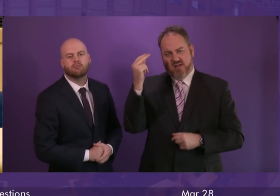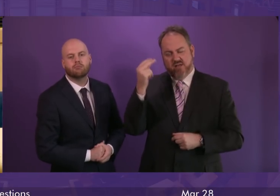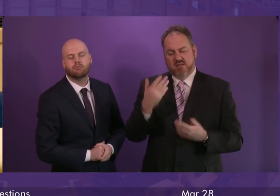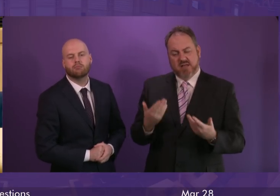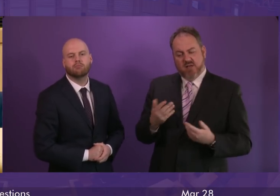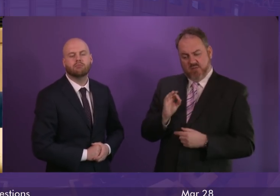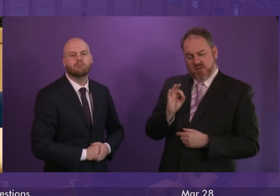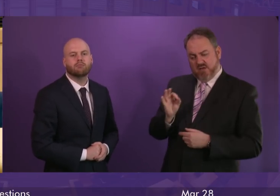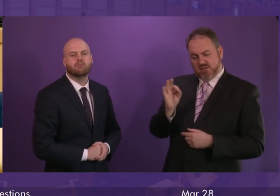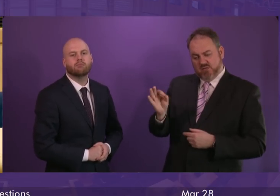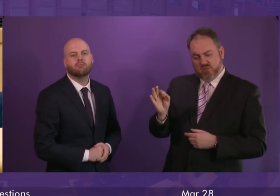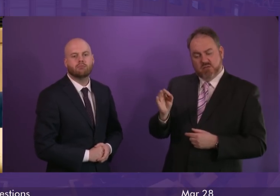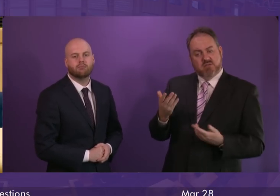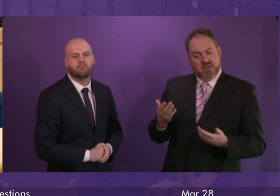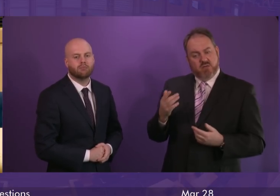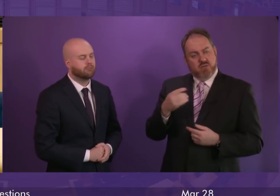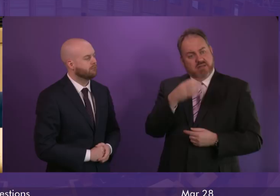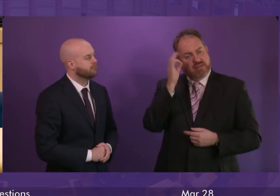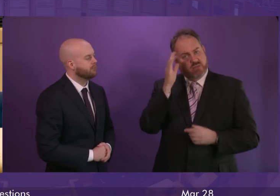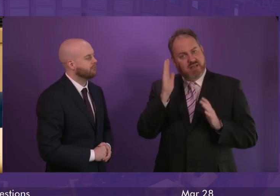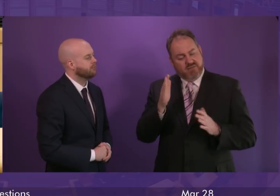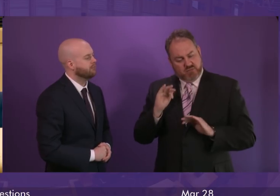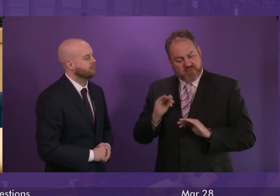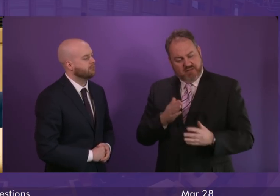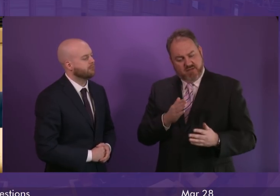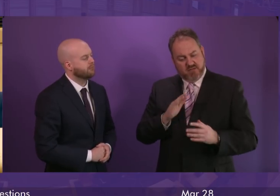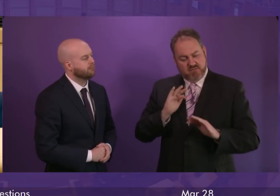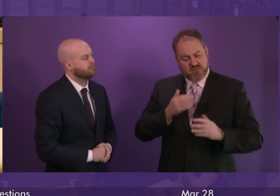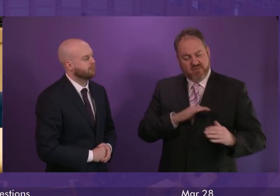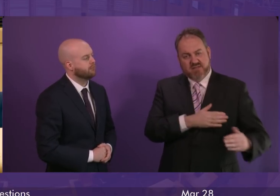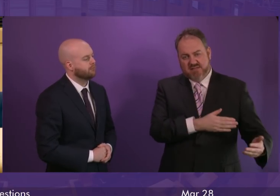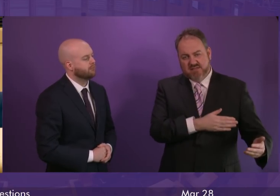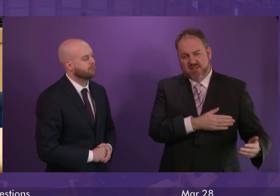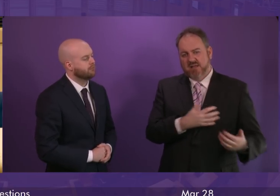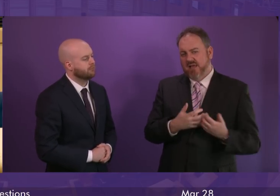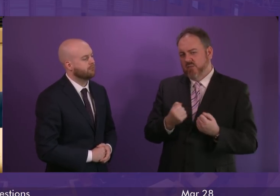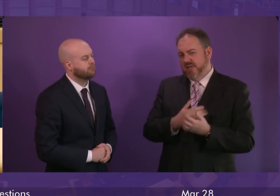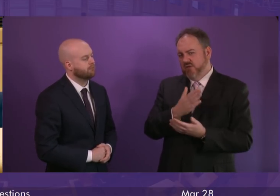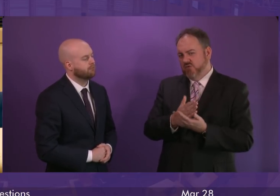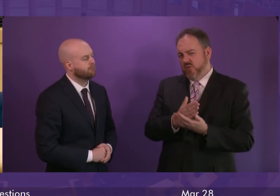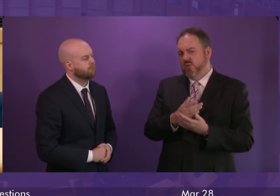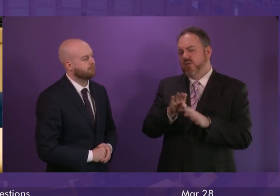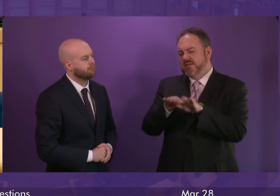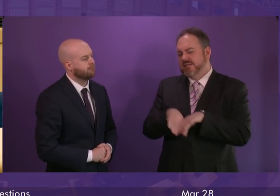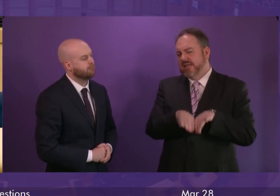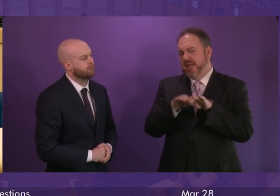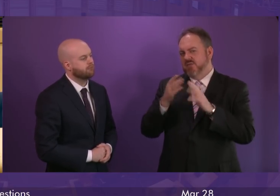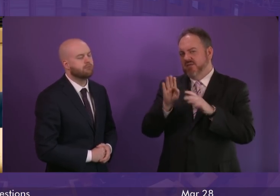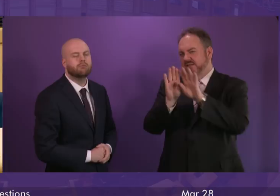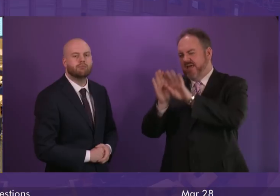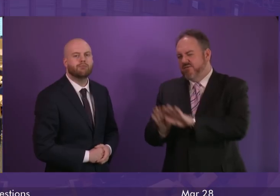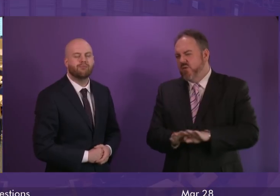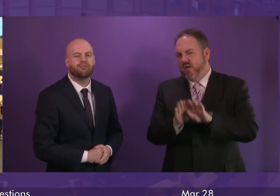now that this will be asked by councils to deliver, what steps will ministers take to guarantee that we don't see a postcode lottery develop across Scotland?